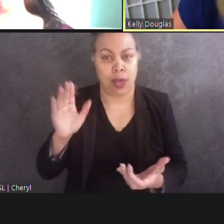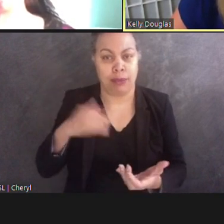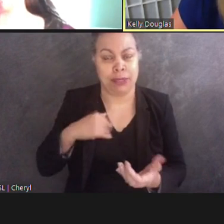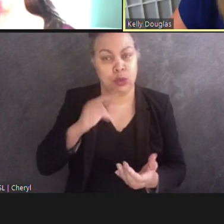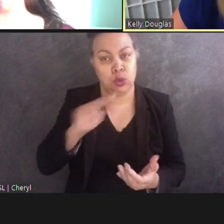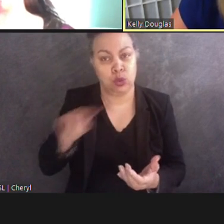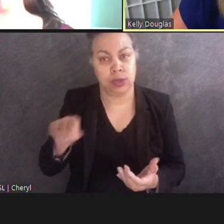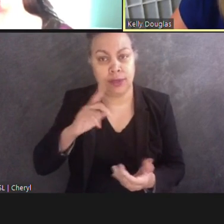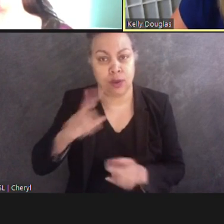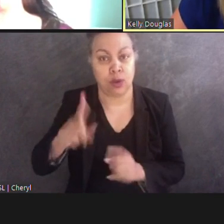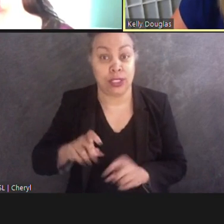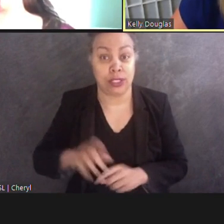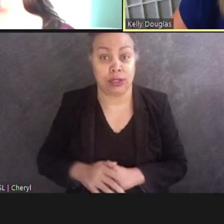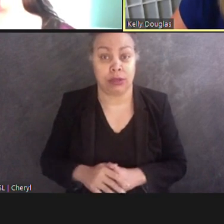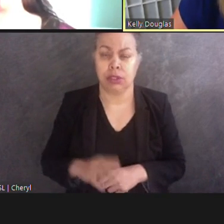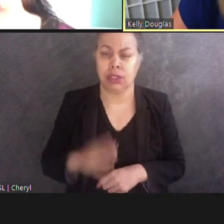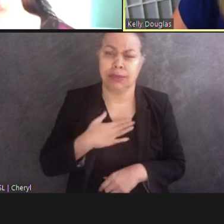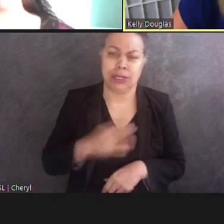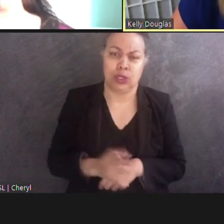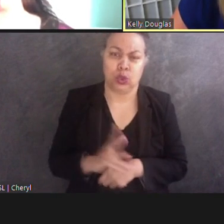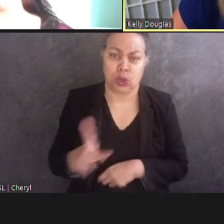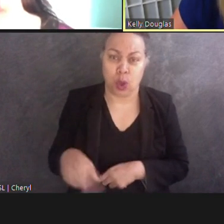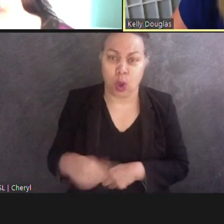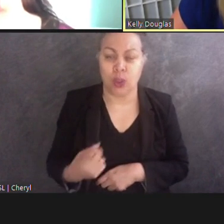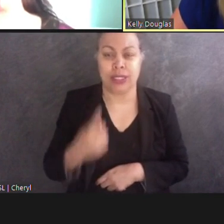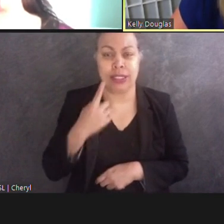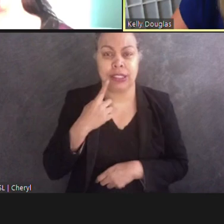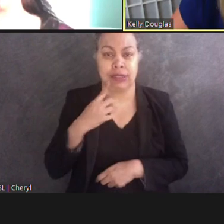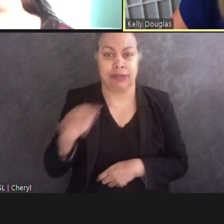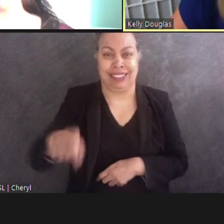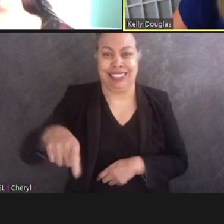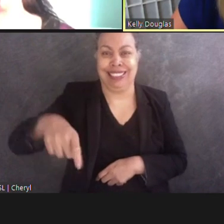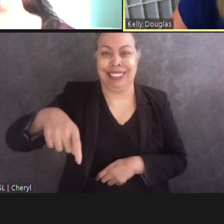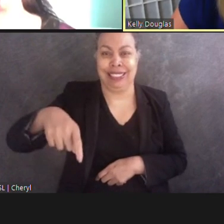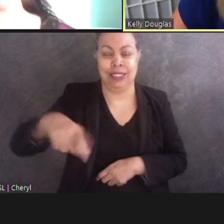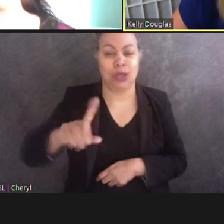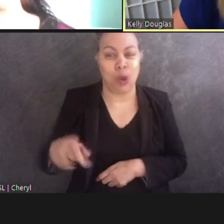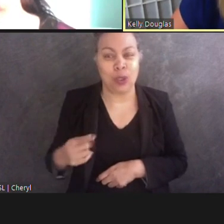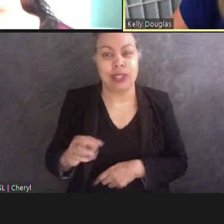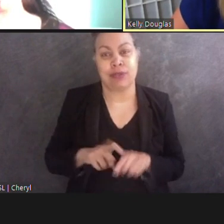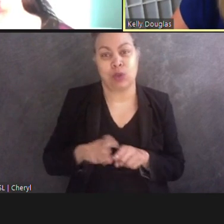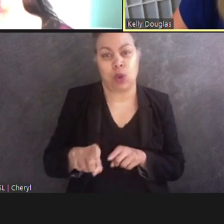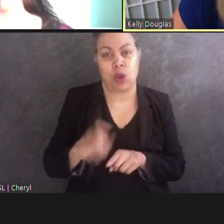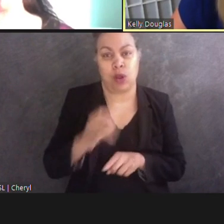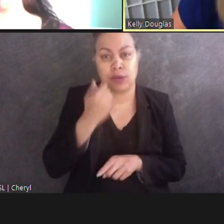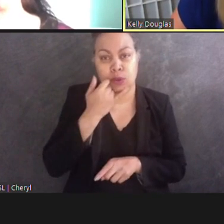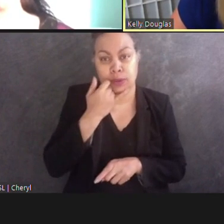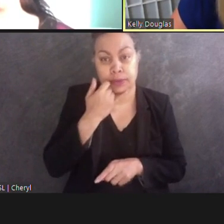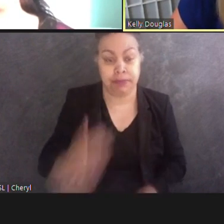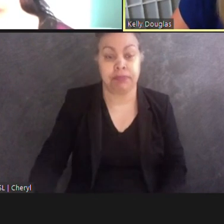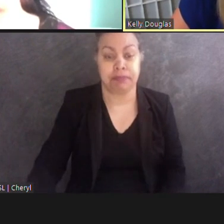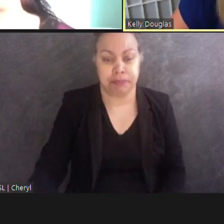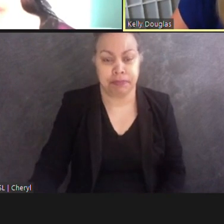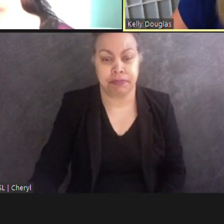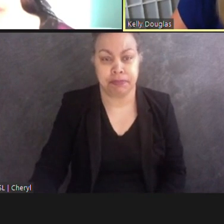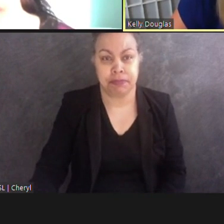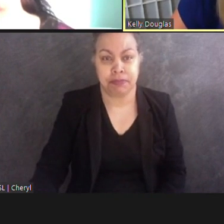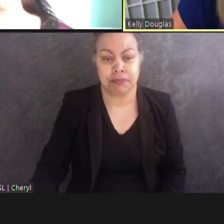this option as an accommodation for people who need it or are only on the telephone. Now that we have covered those important